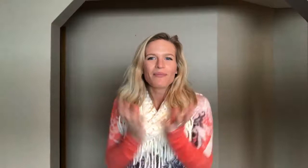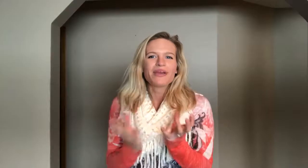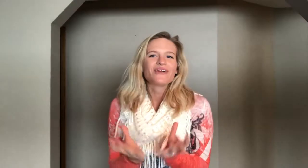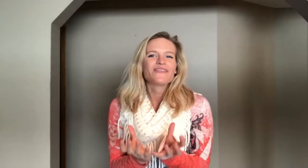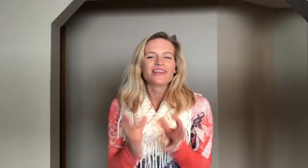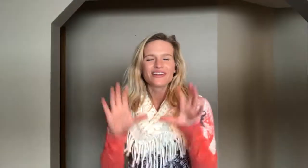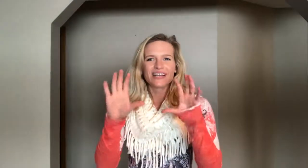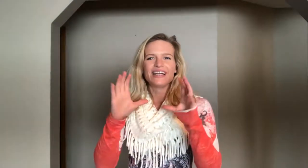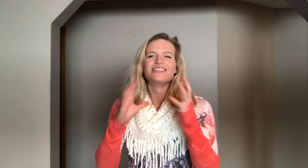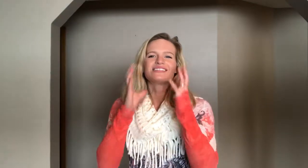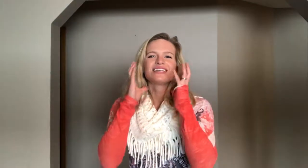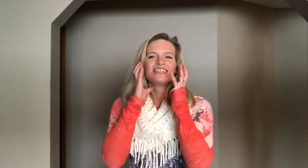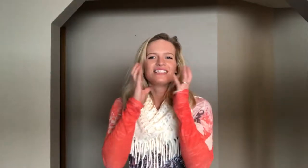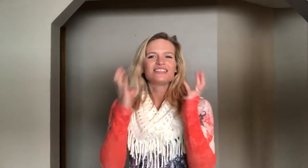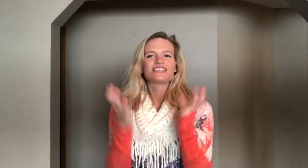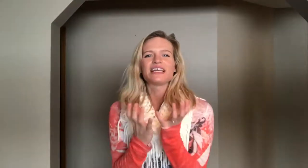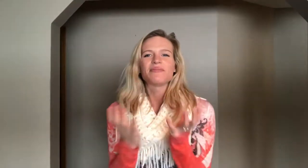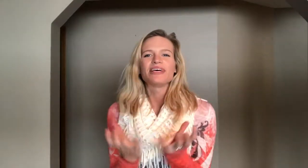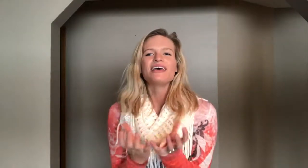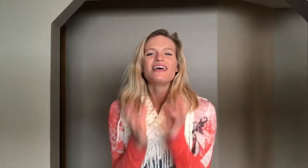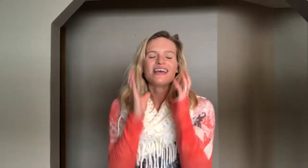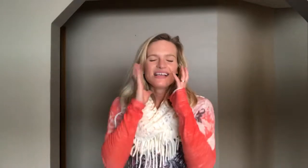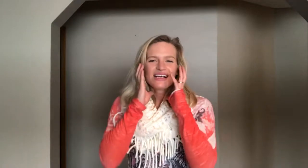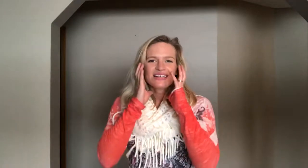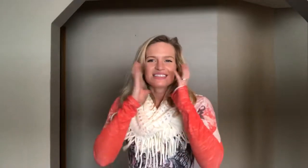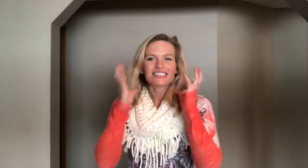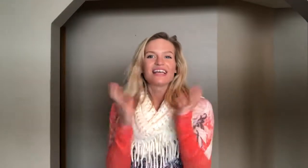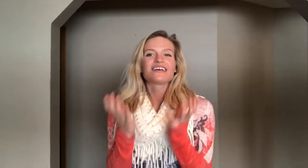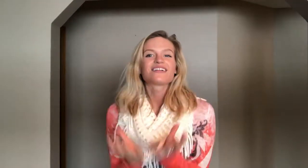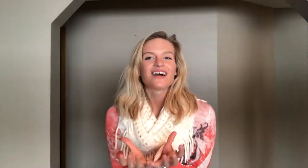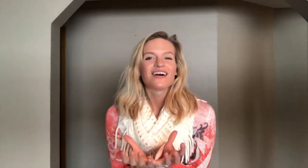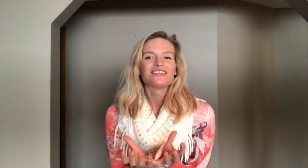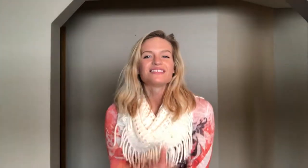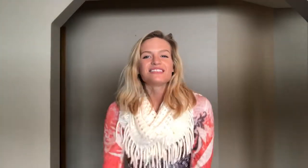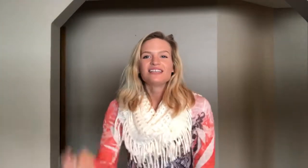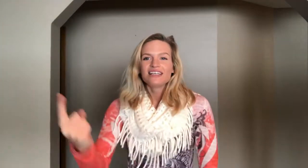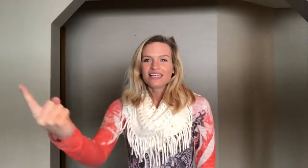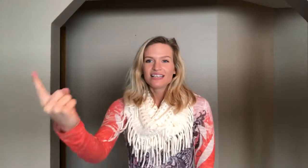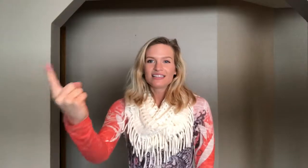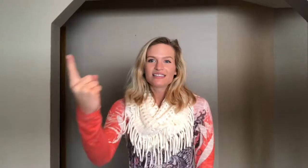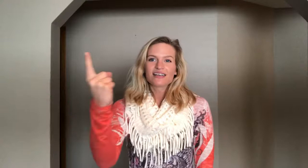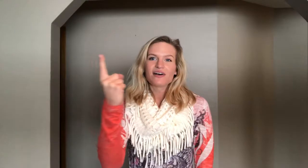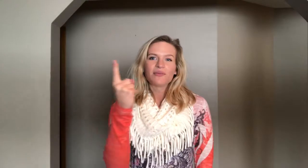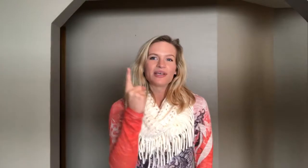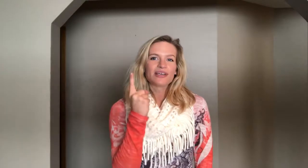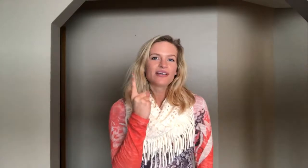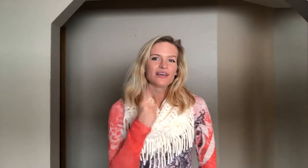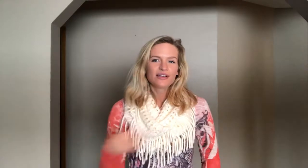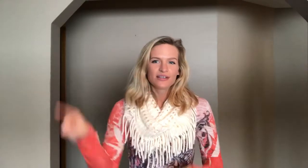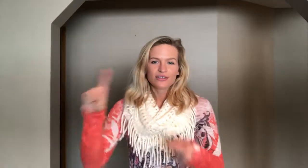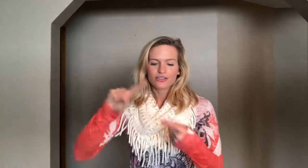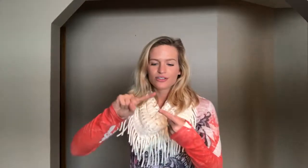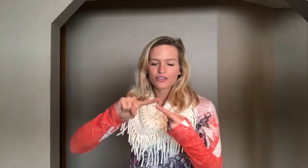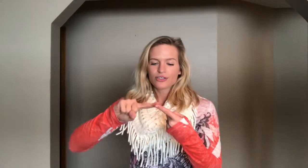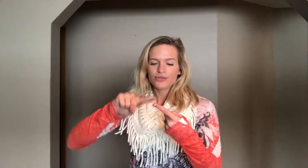beard with your hands. You shape it. Santa Claus is coming to